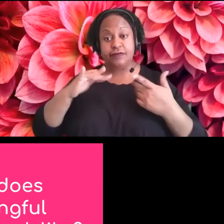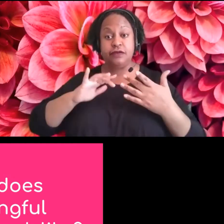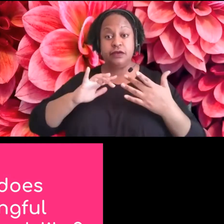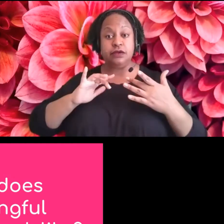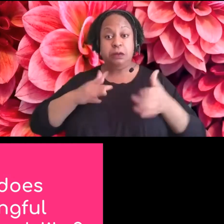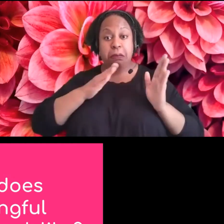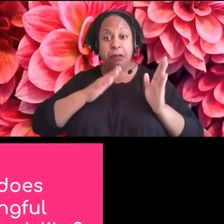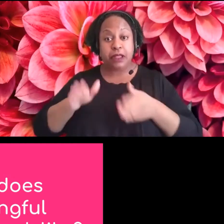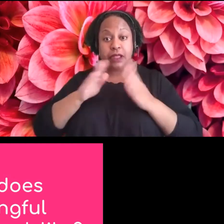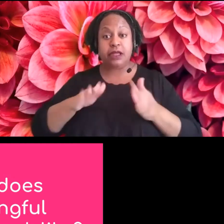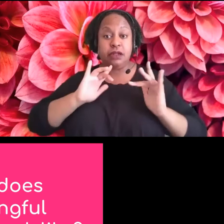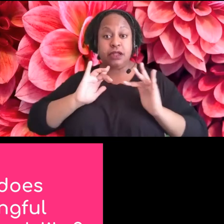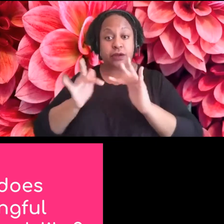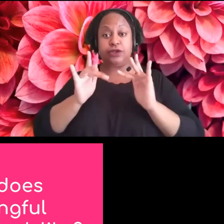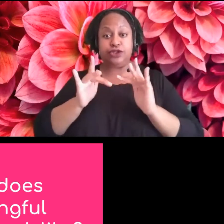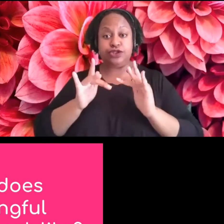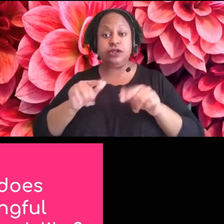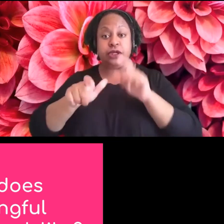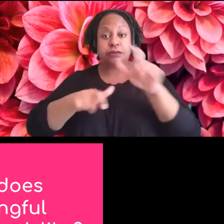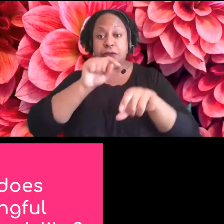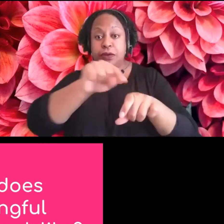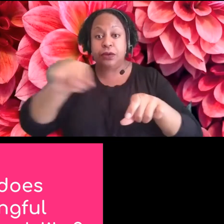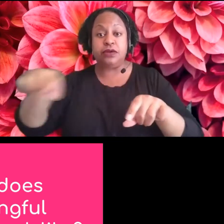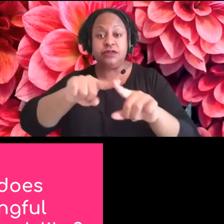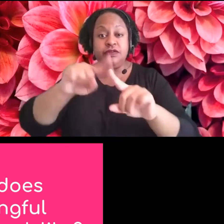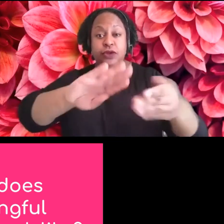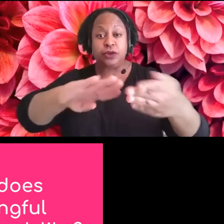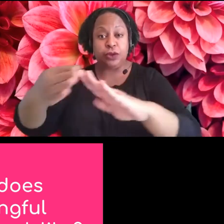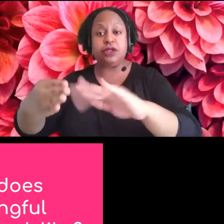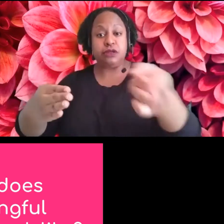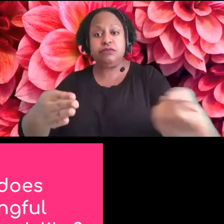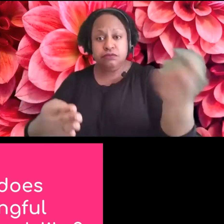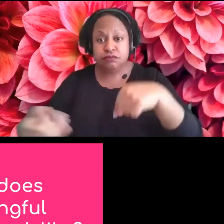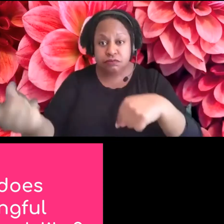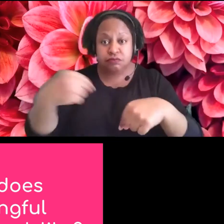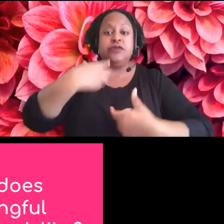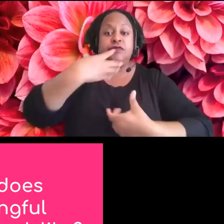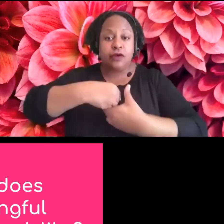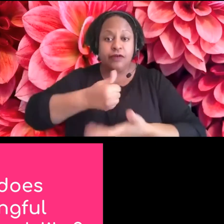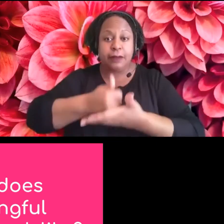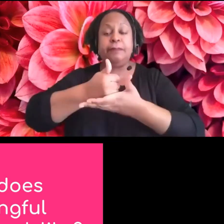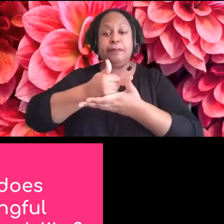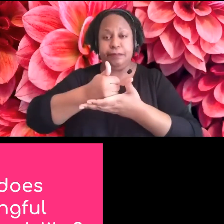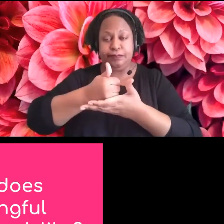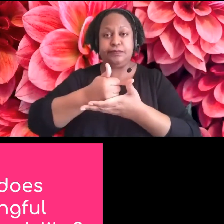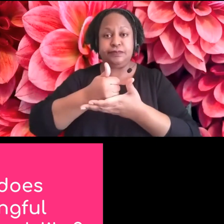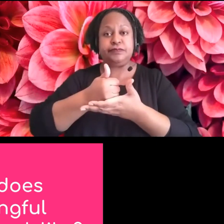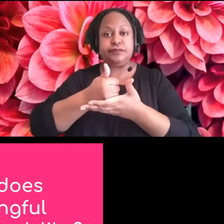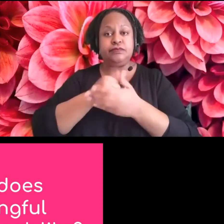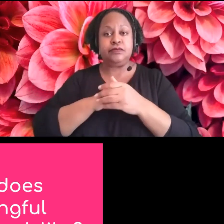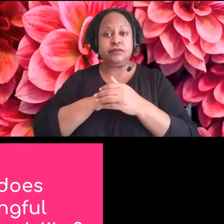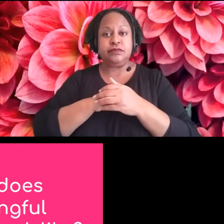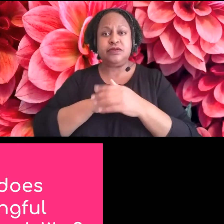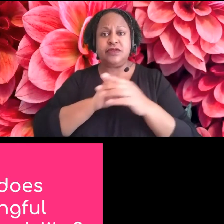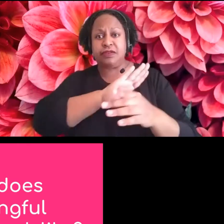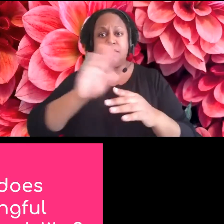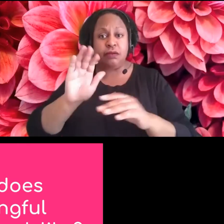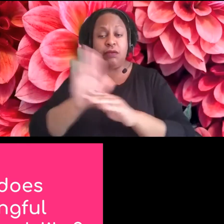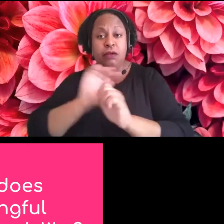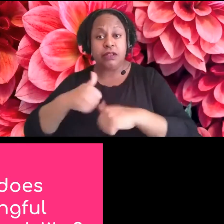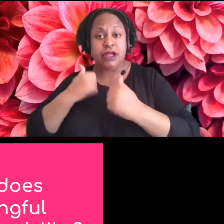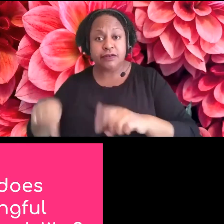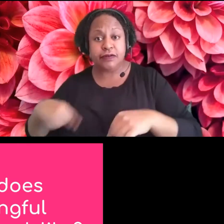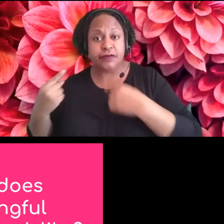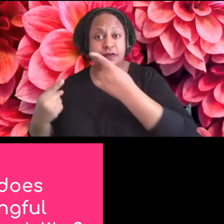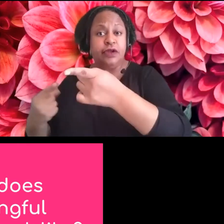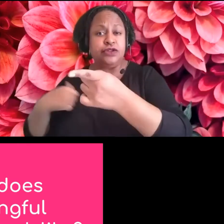because most of the time those marginalized people have just been doing that their whole lives, learning how to make meaningful connections and find